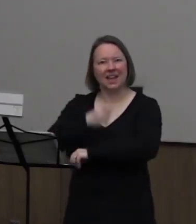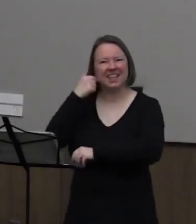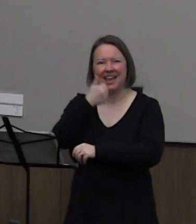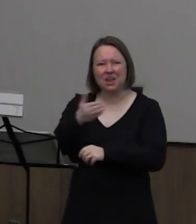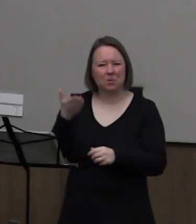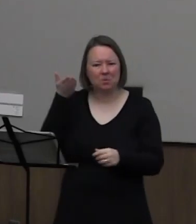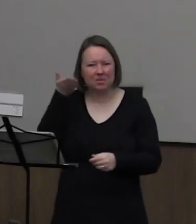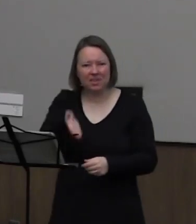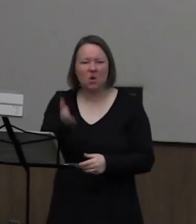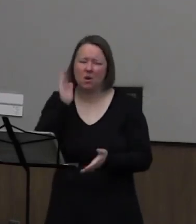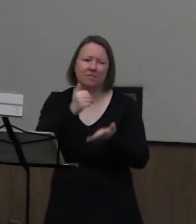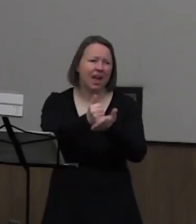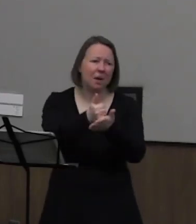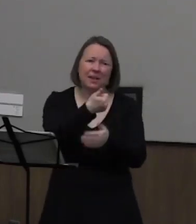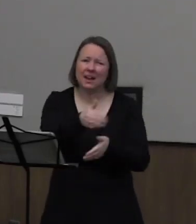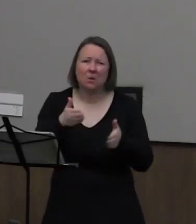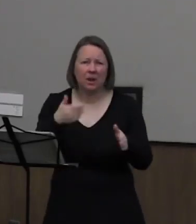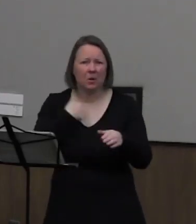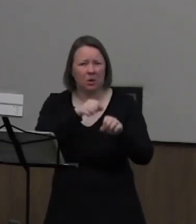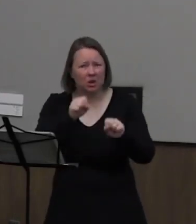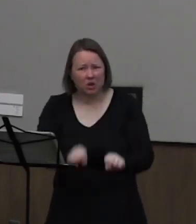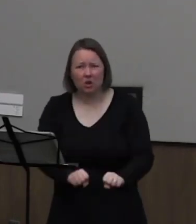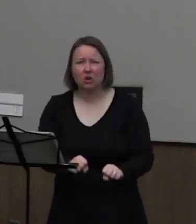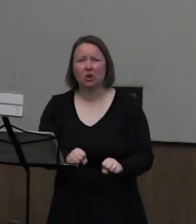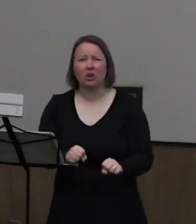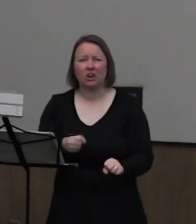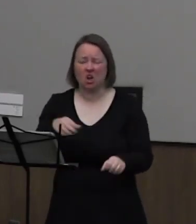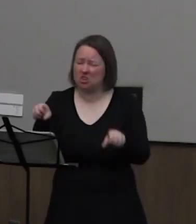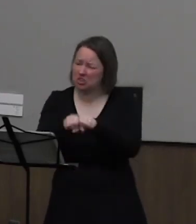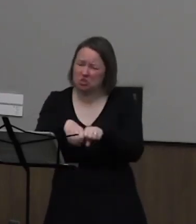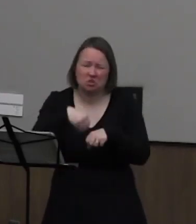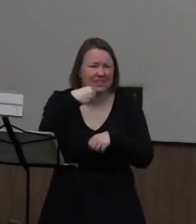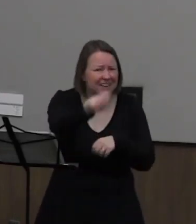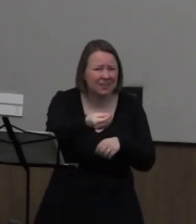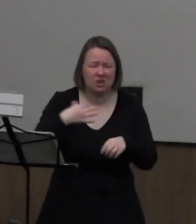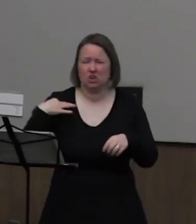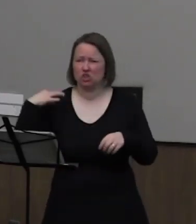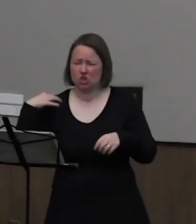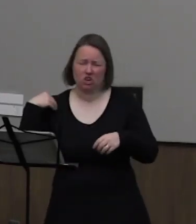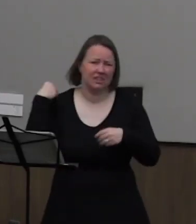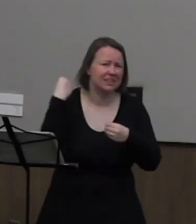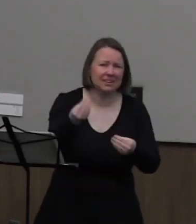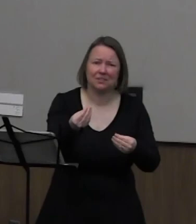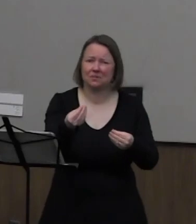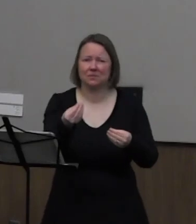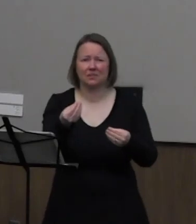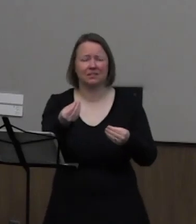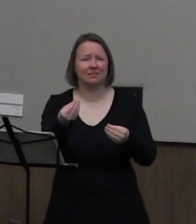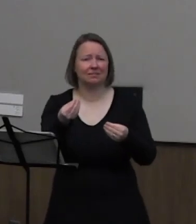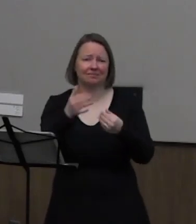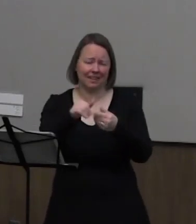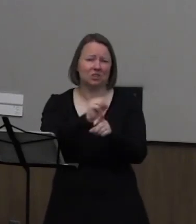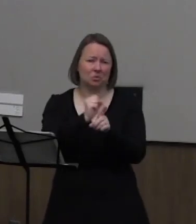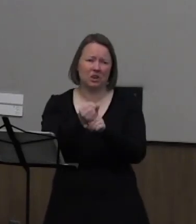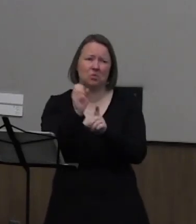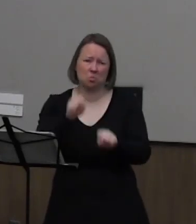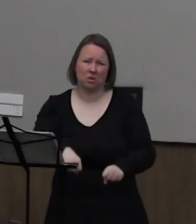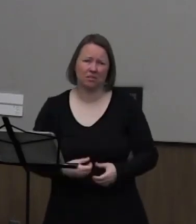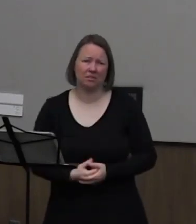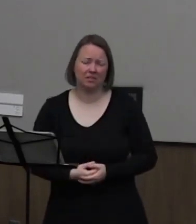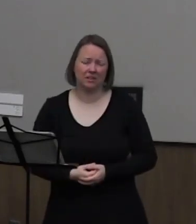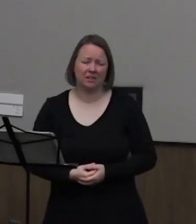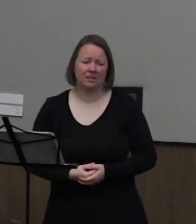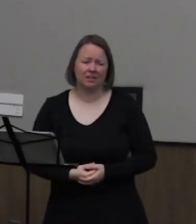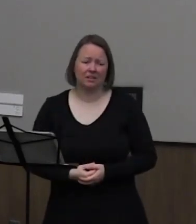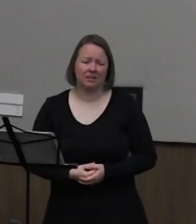us who had been there would have helped in any way that we could, giving our shoes or even the shirt off our back in that situation. The harder